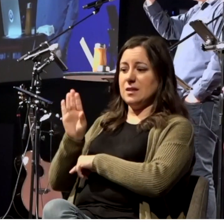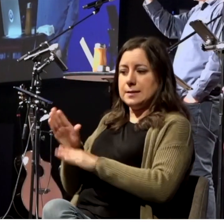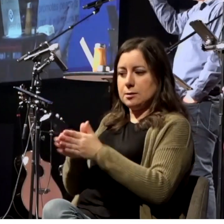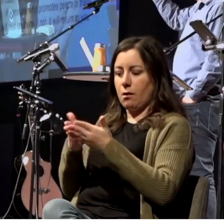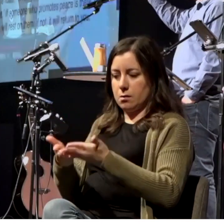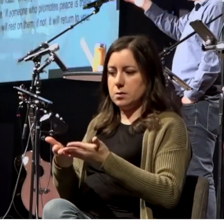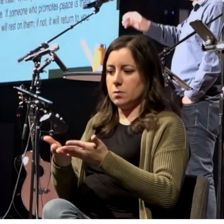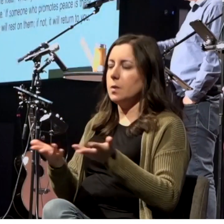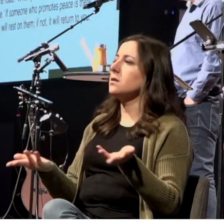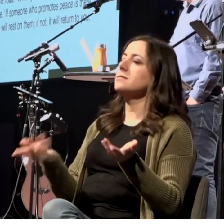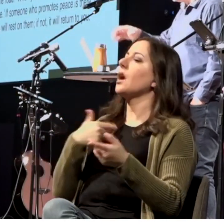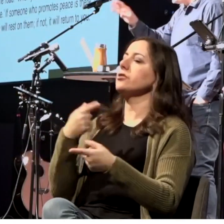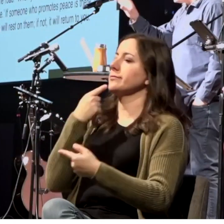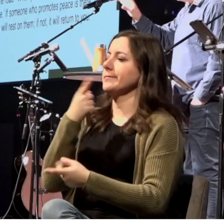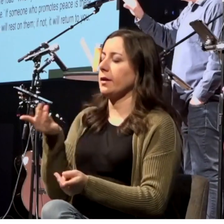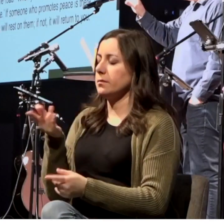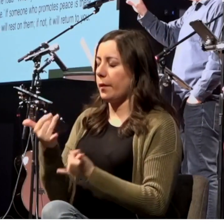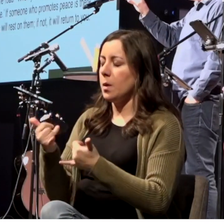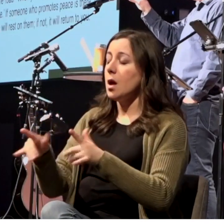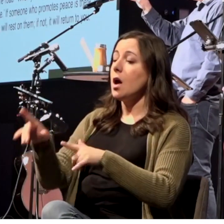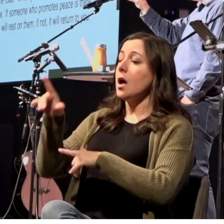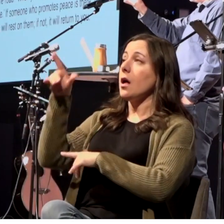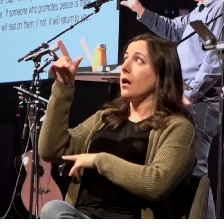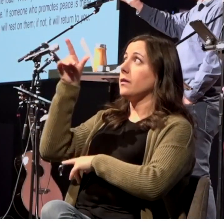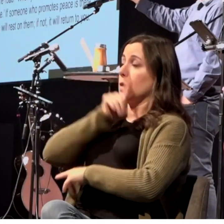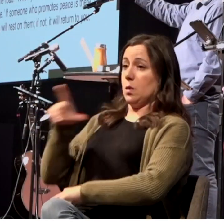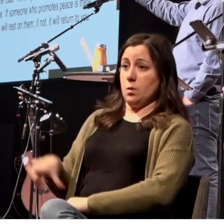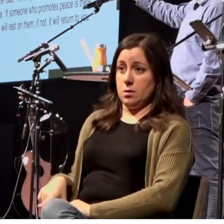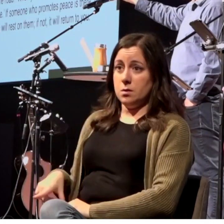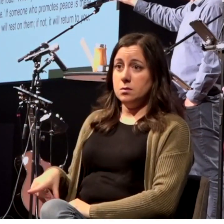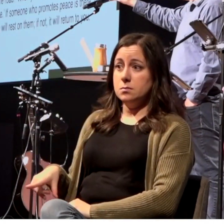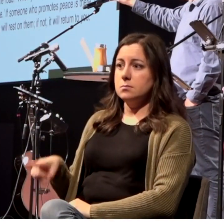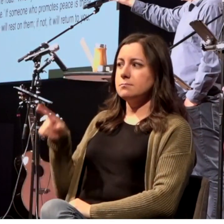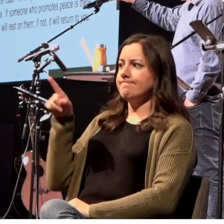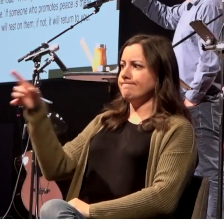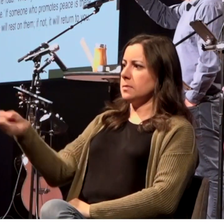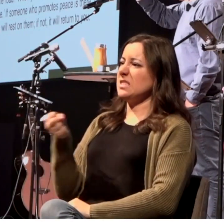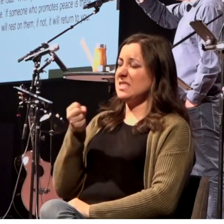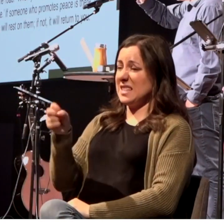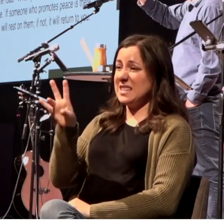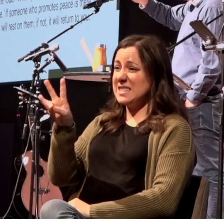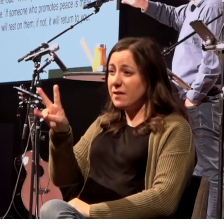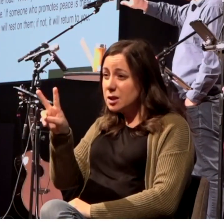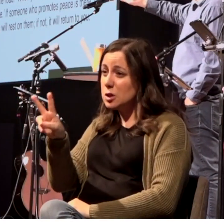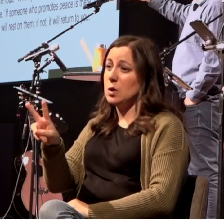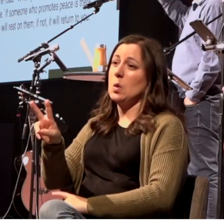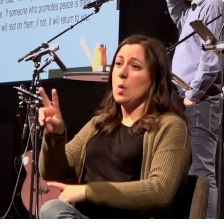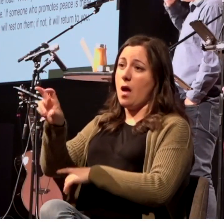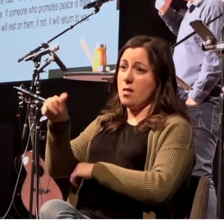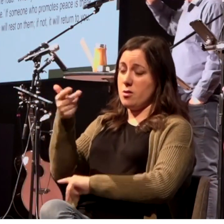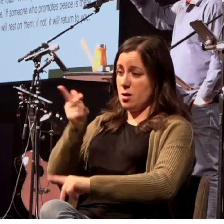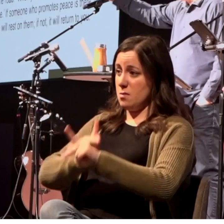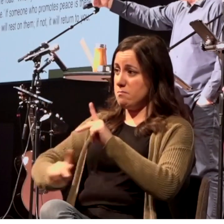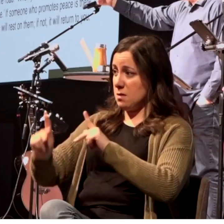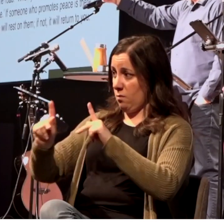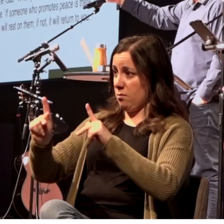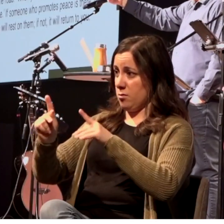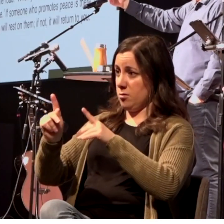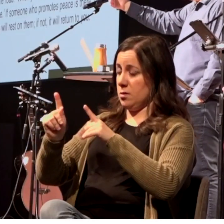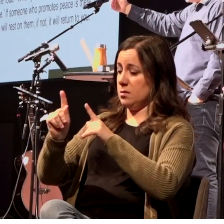well I'll just read it to you it says the Lord appointed 72 others and he sent them two by two ahead of him to every